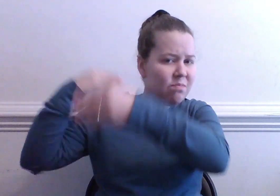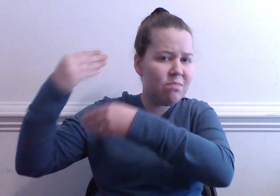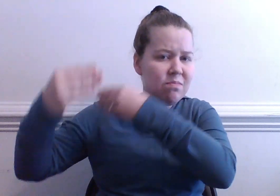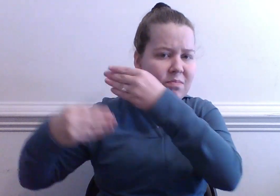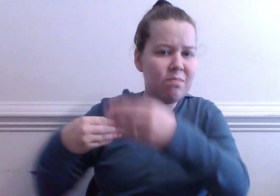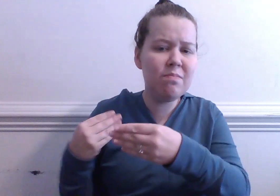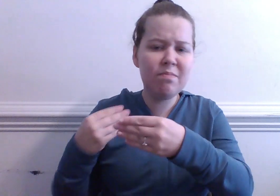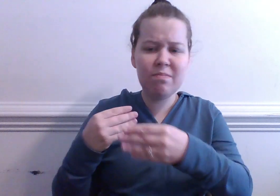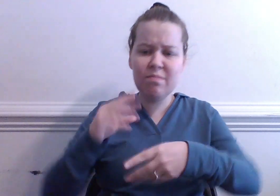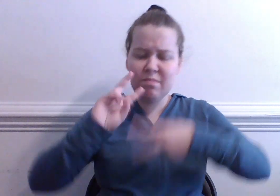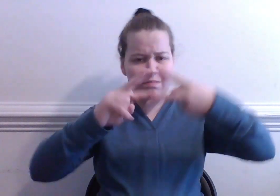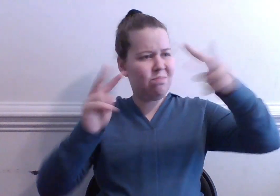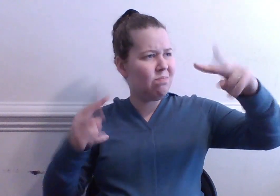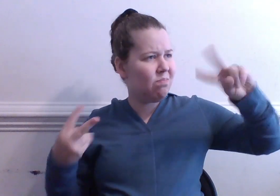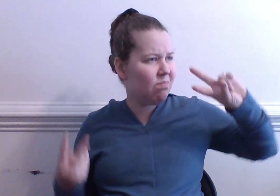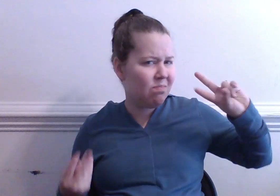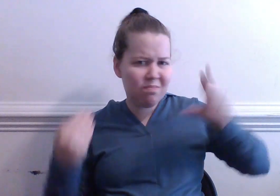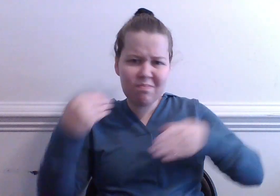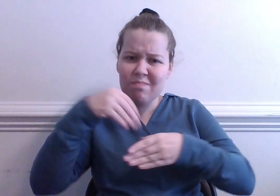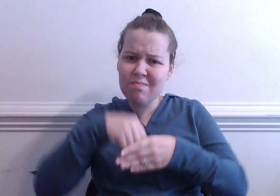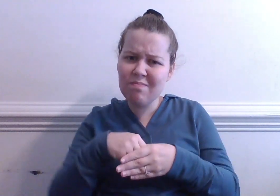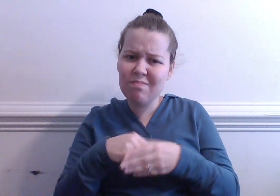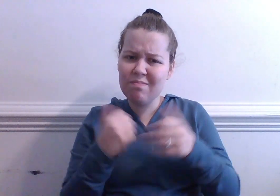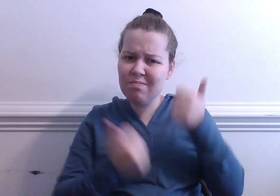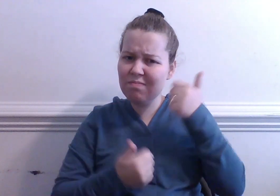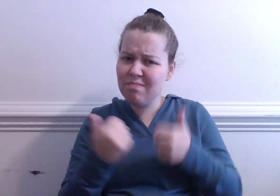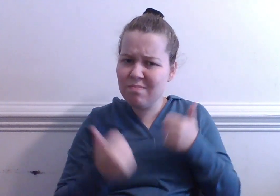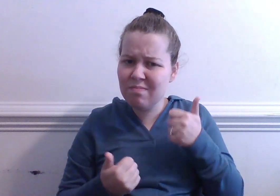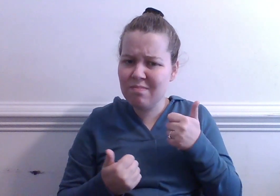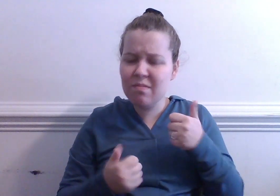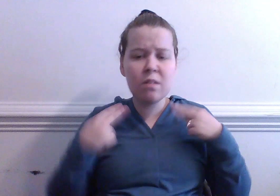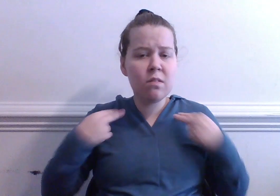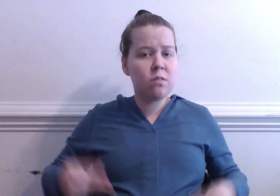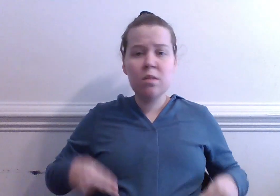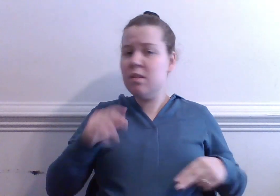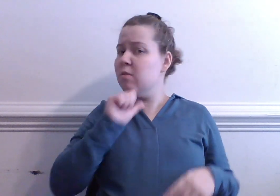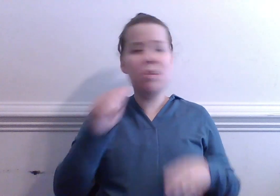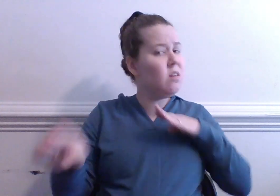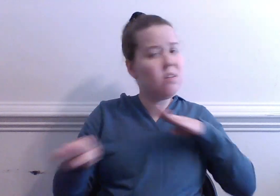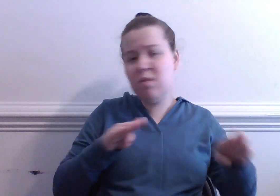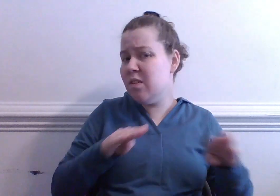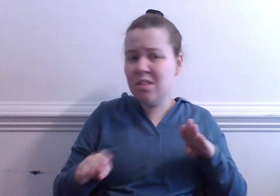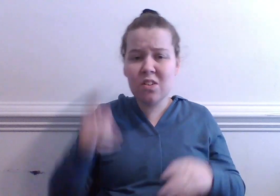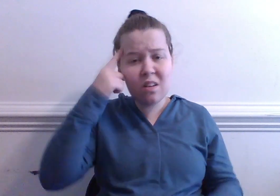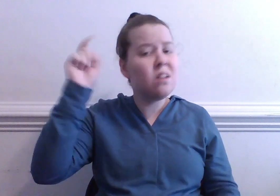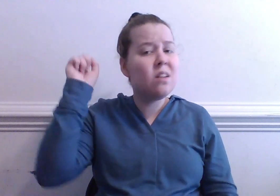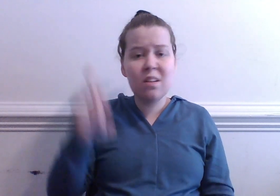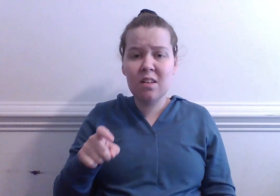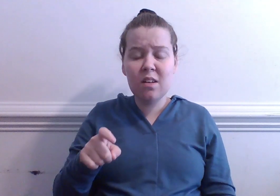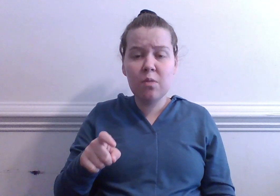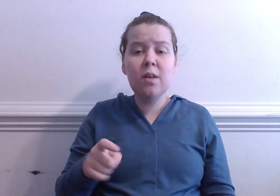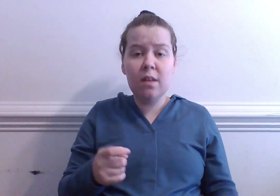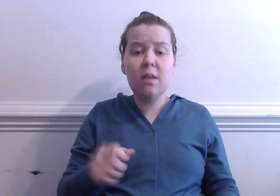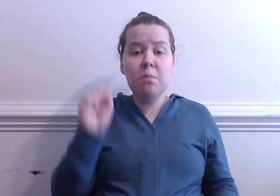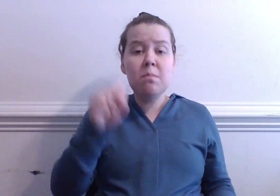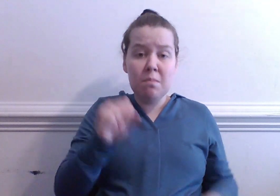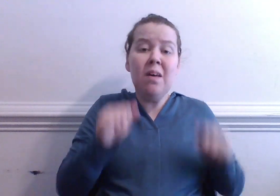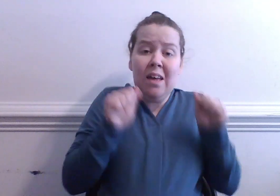DNA? Humans are gonna behave as we think we are we should Yeah, we can be bad as we